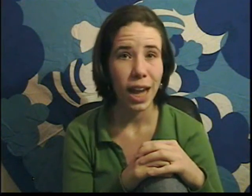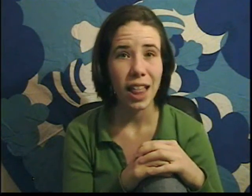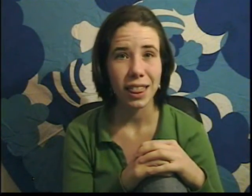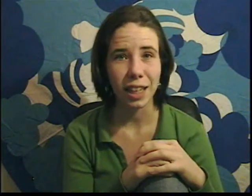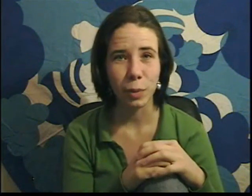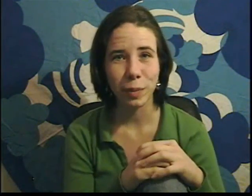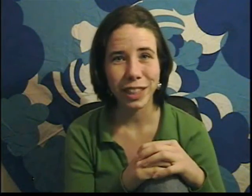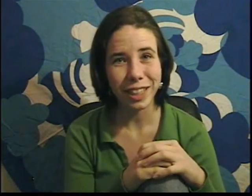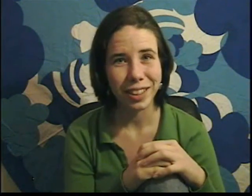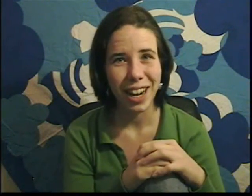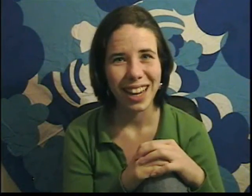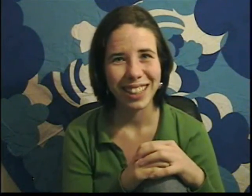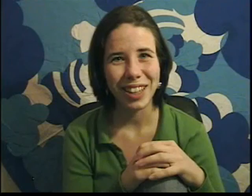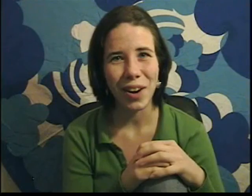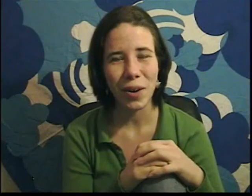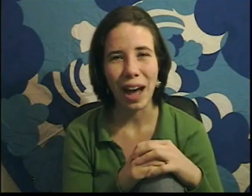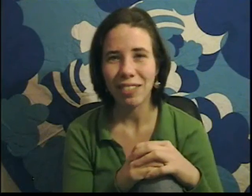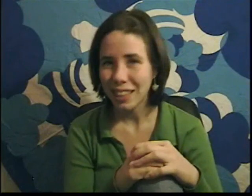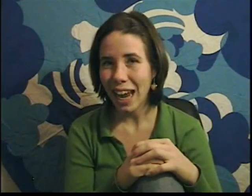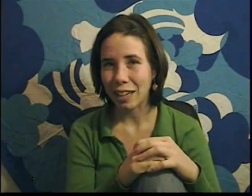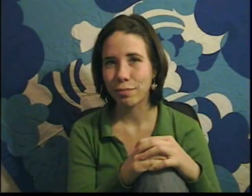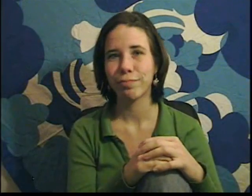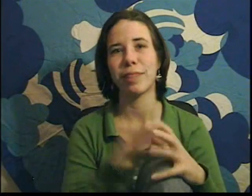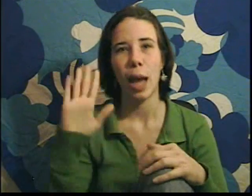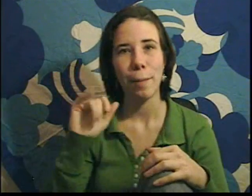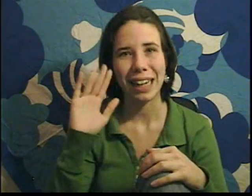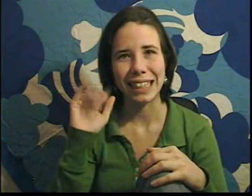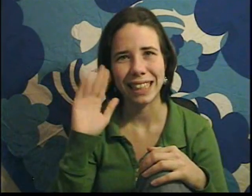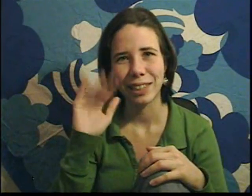And that's pretty much it. So have a good day. Bye kids.